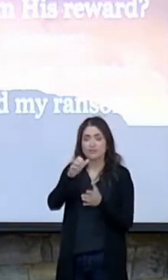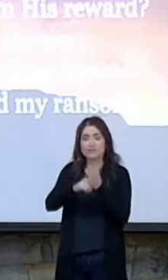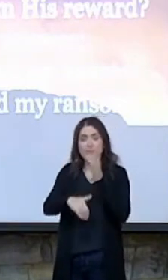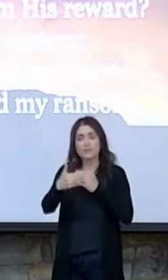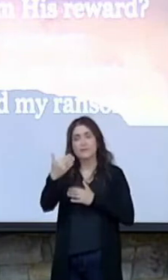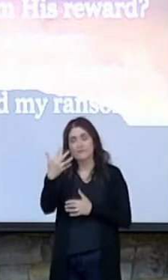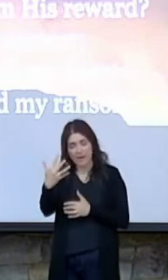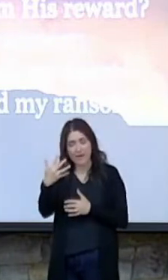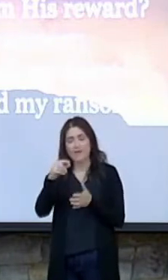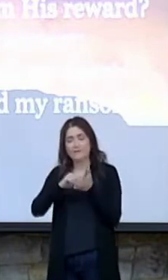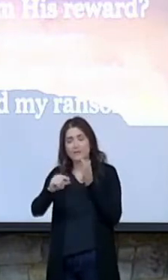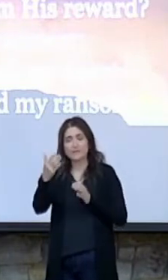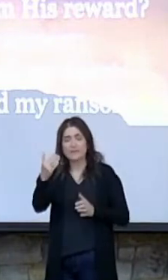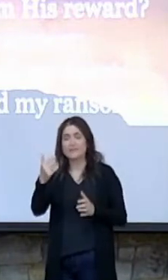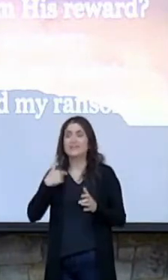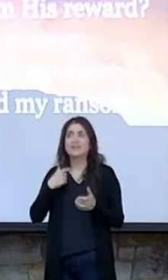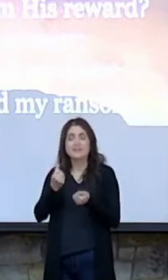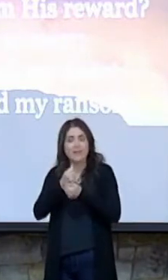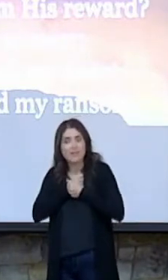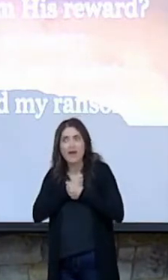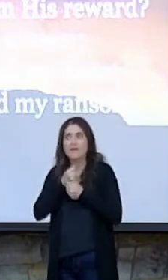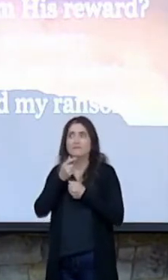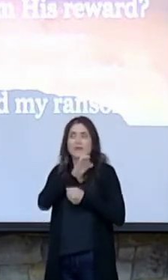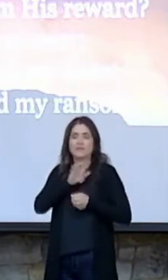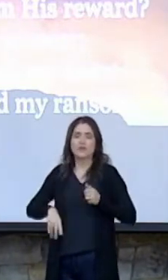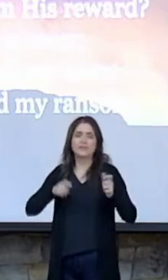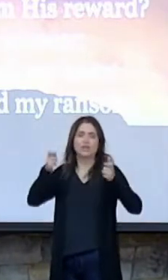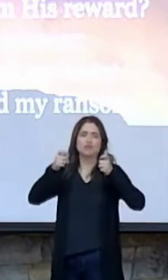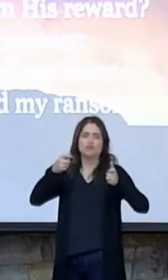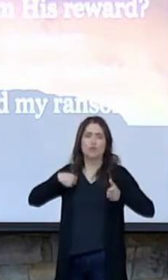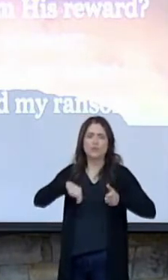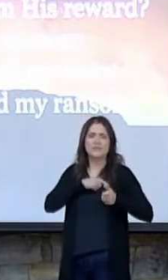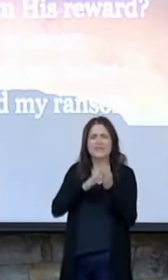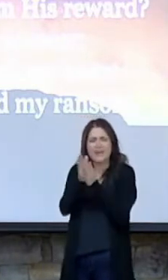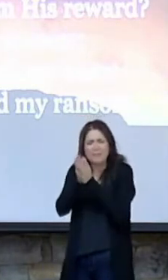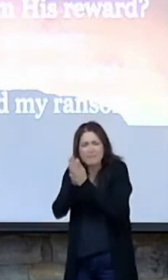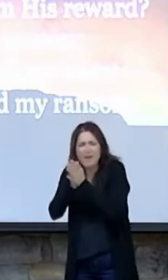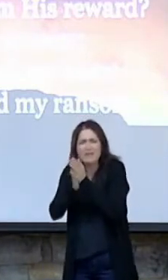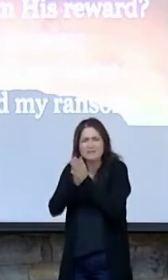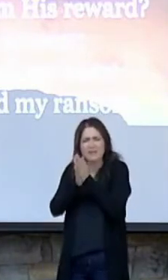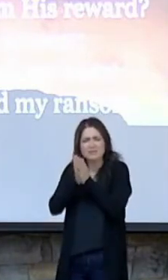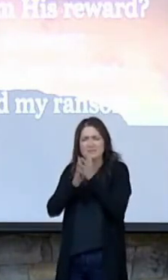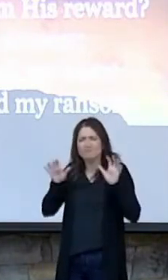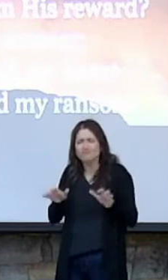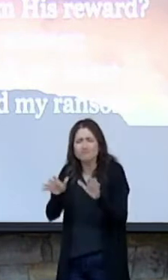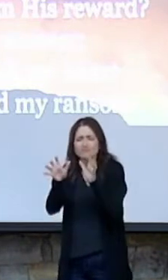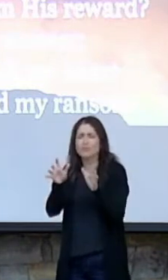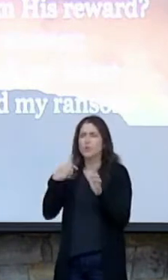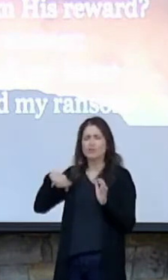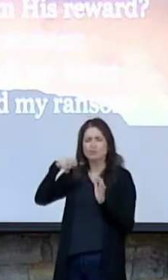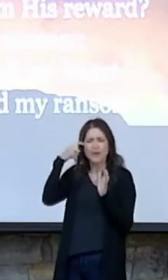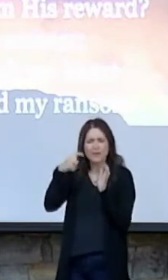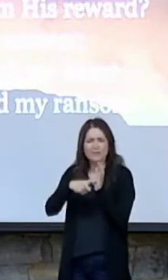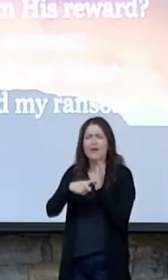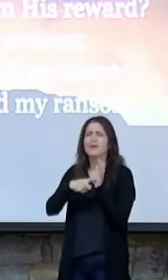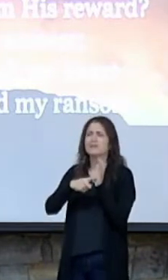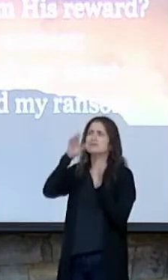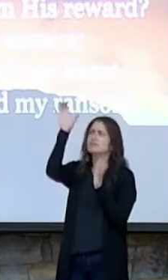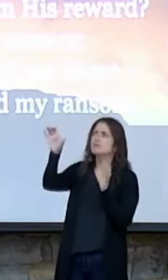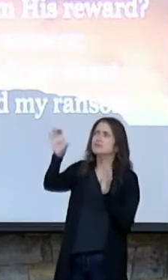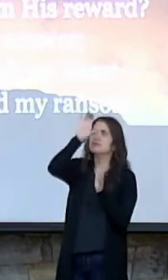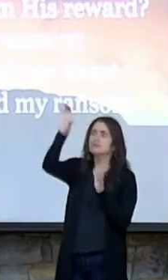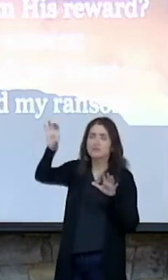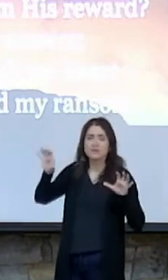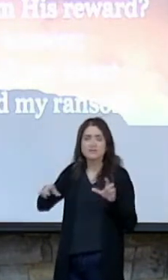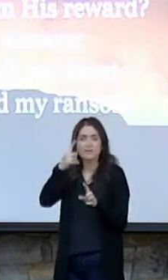it's the love of Christ that controls us. It compels us. We recognize what the cross has done for